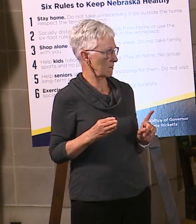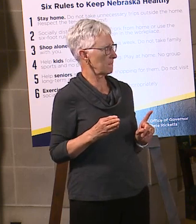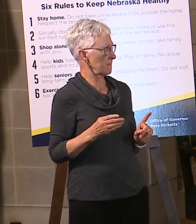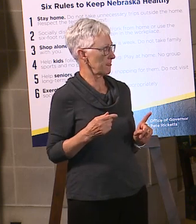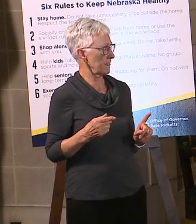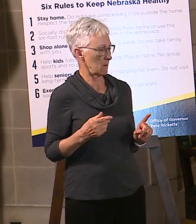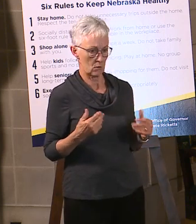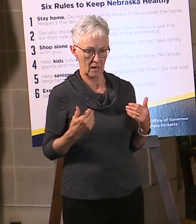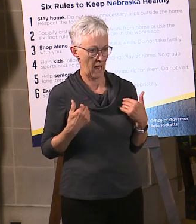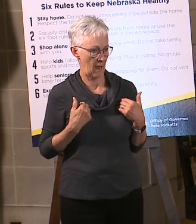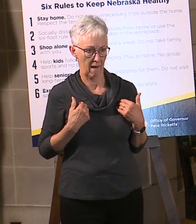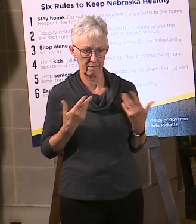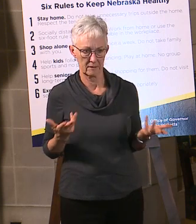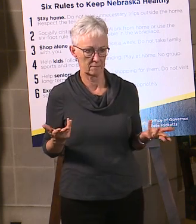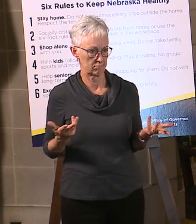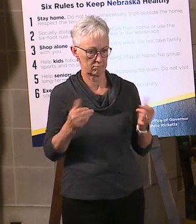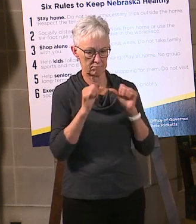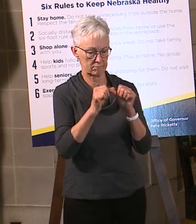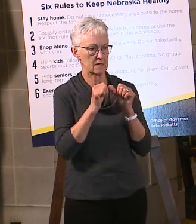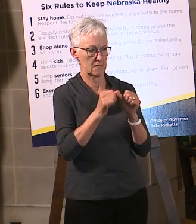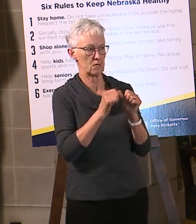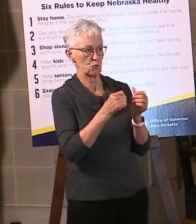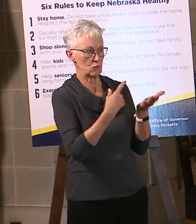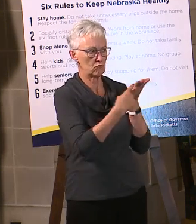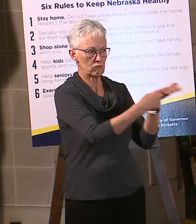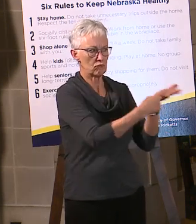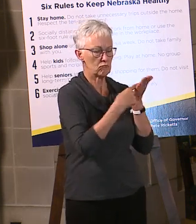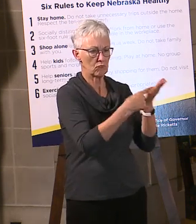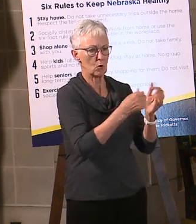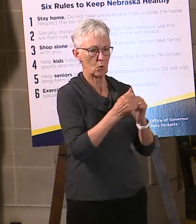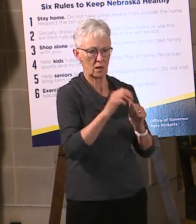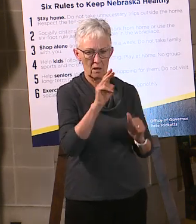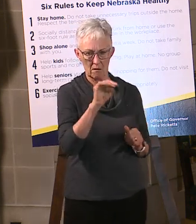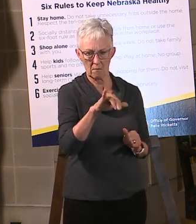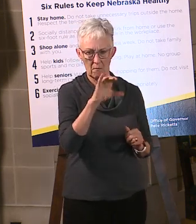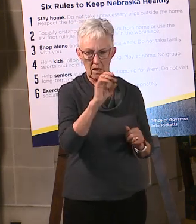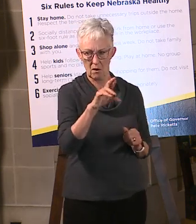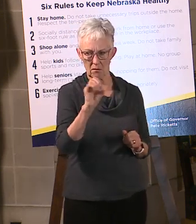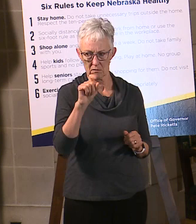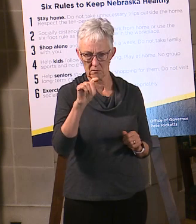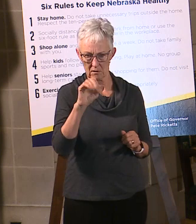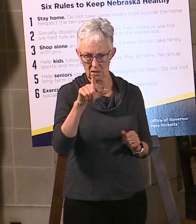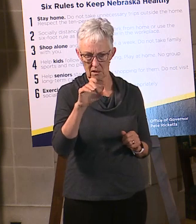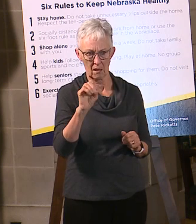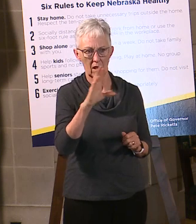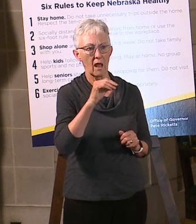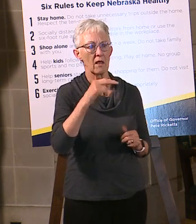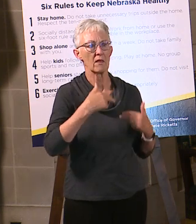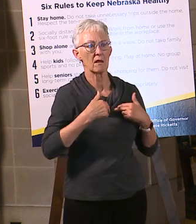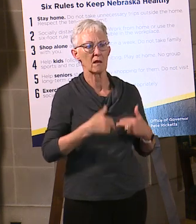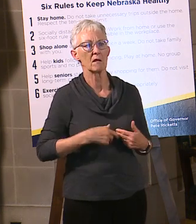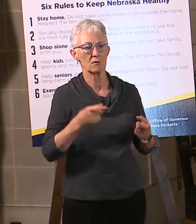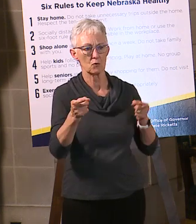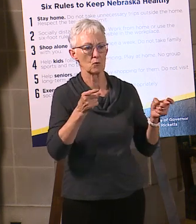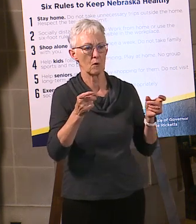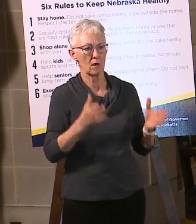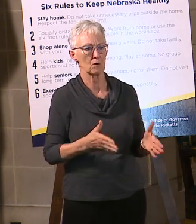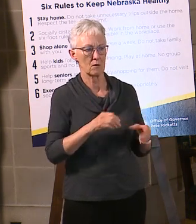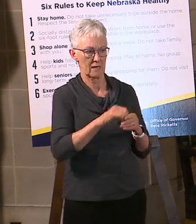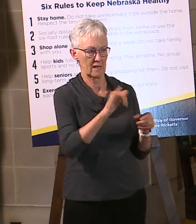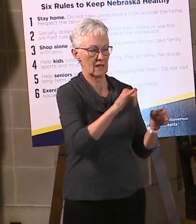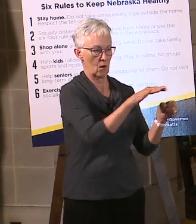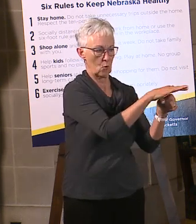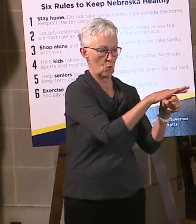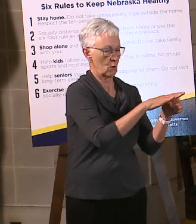we've got ongoing dialogues with Mayor Steele and Theresa Anderson, who's the local public health director, with regard to that. So, again,